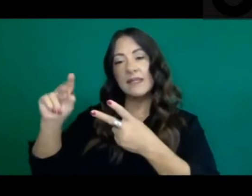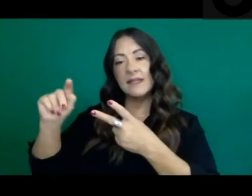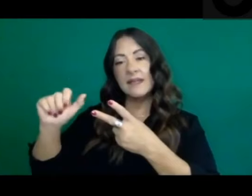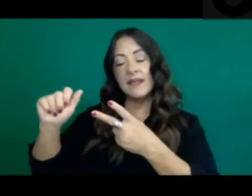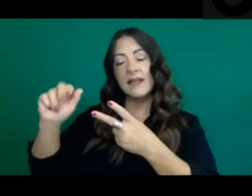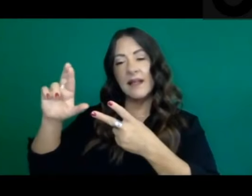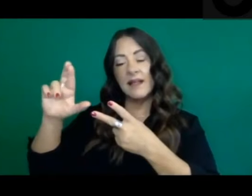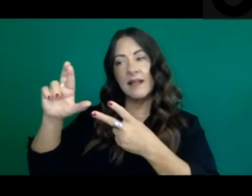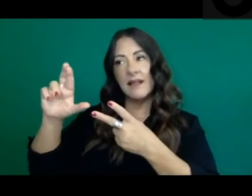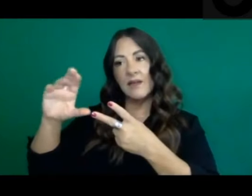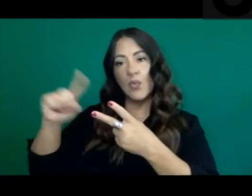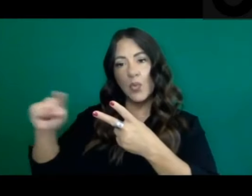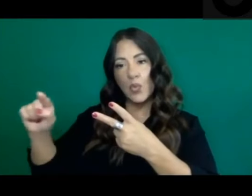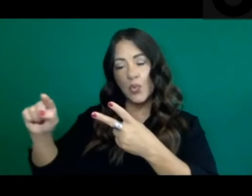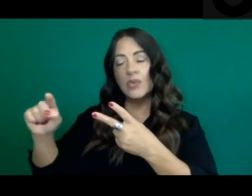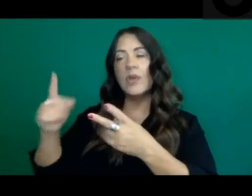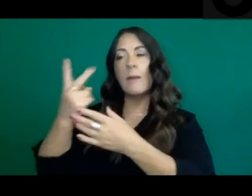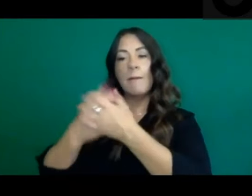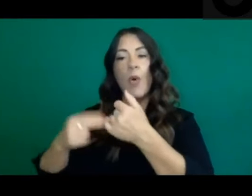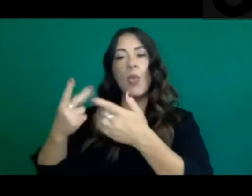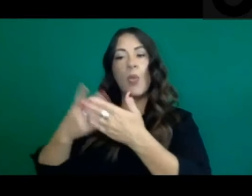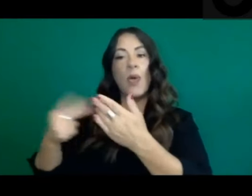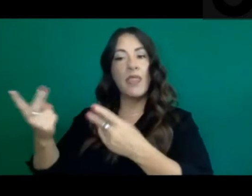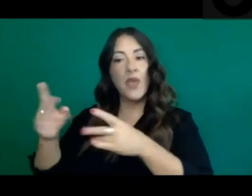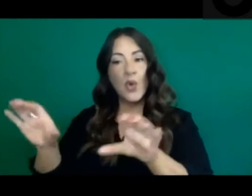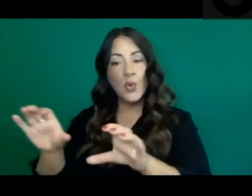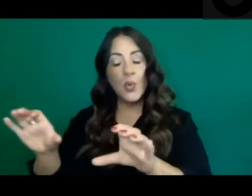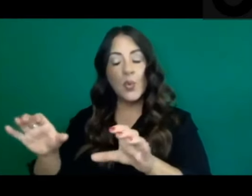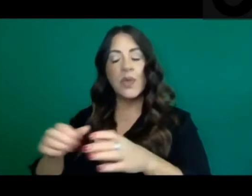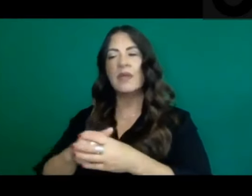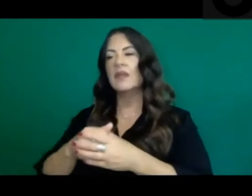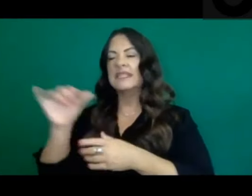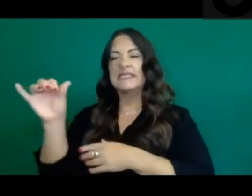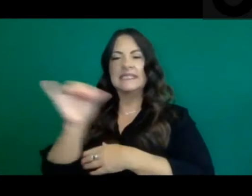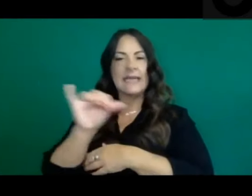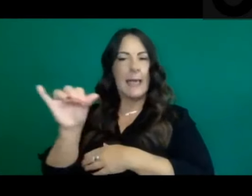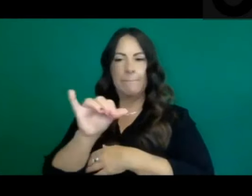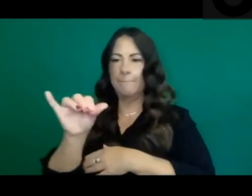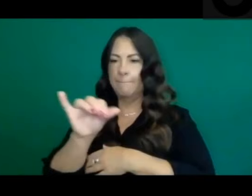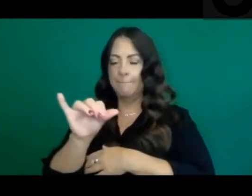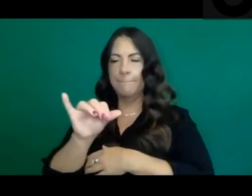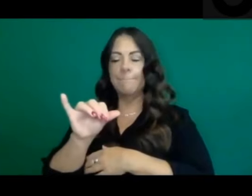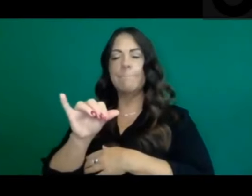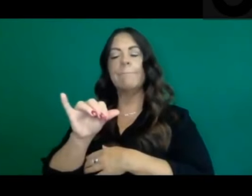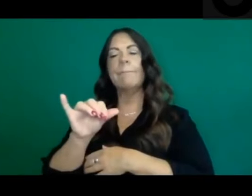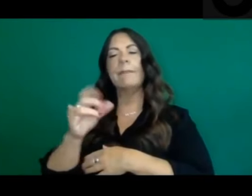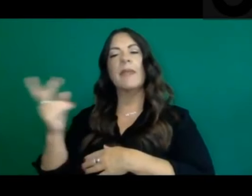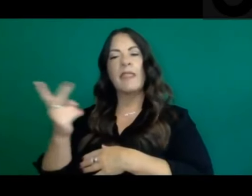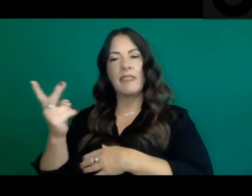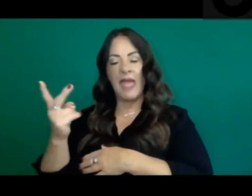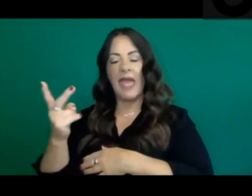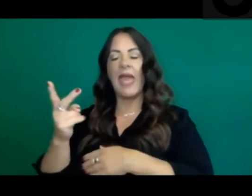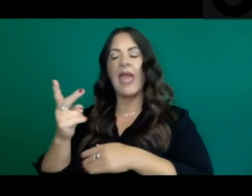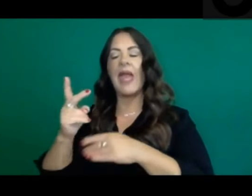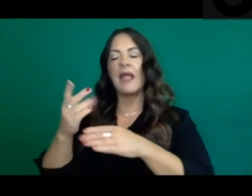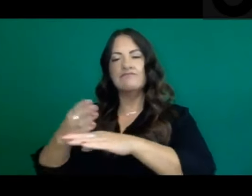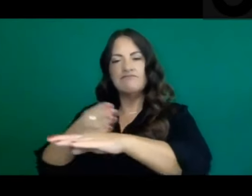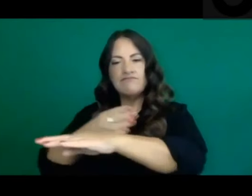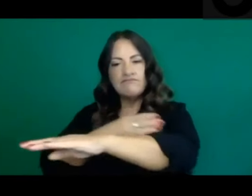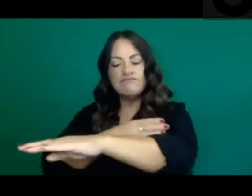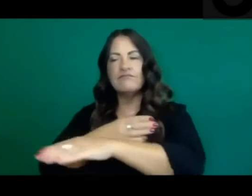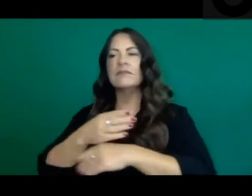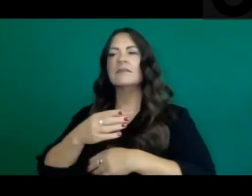county data monitoring list, they have likely been at some of these efforts potentially a little